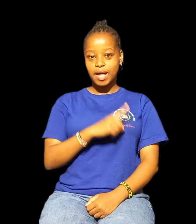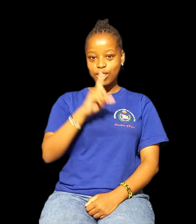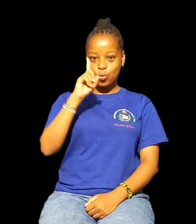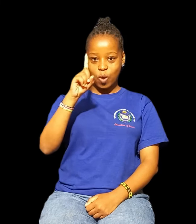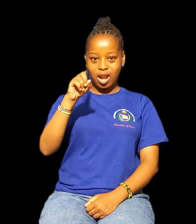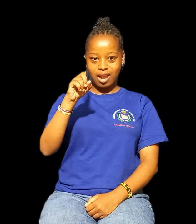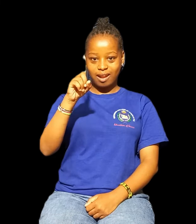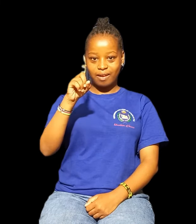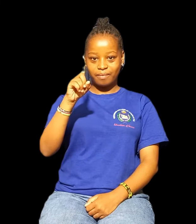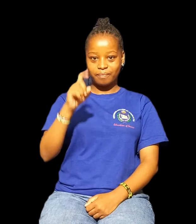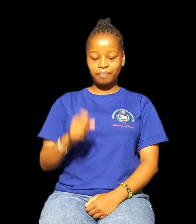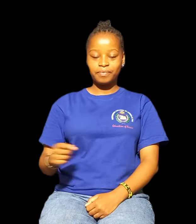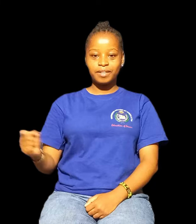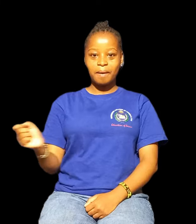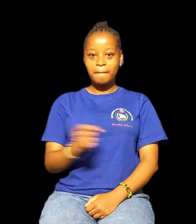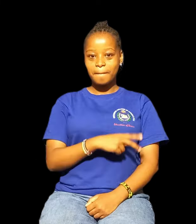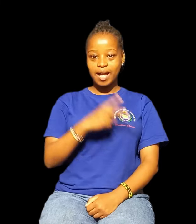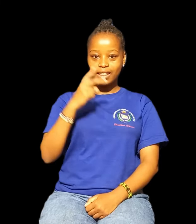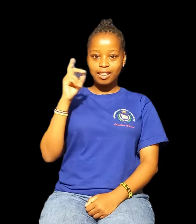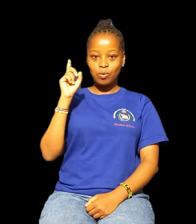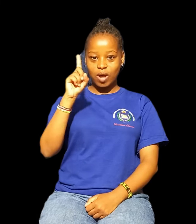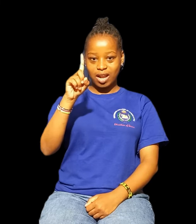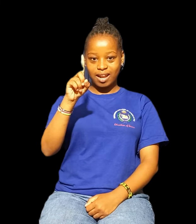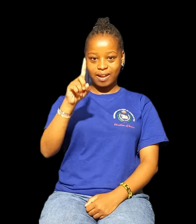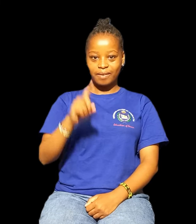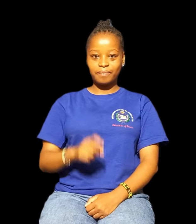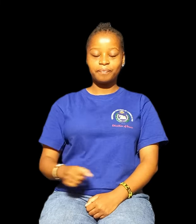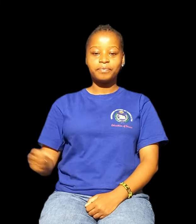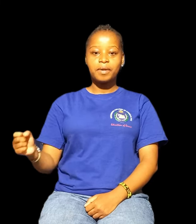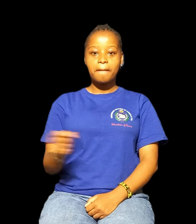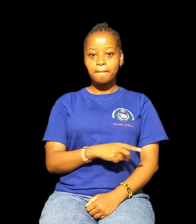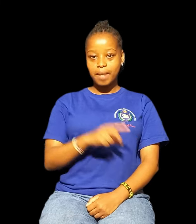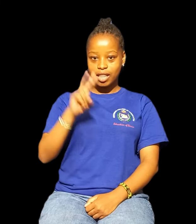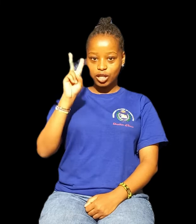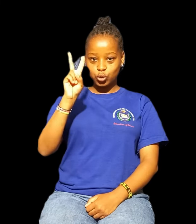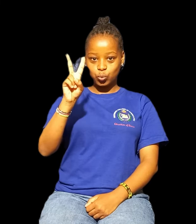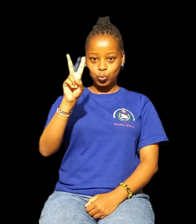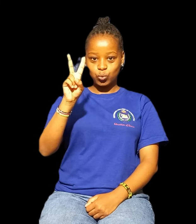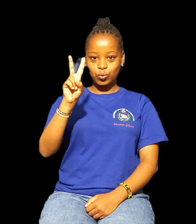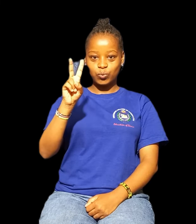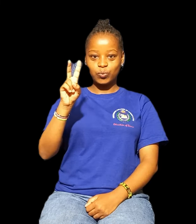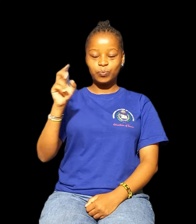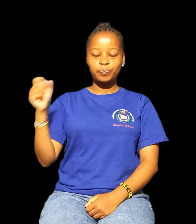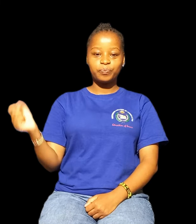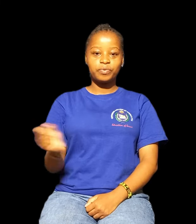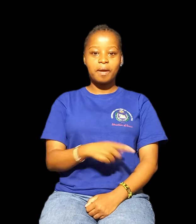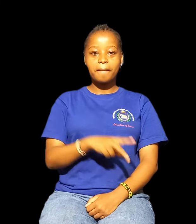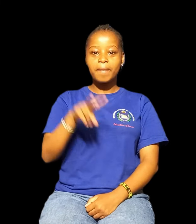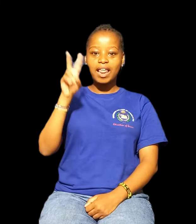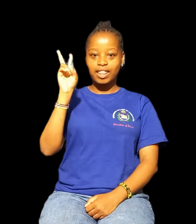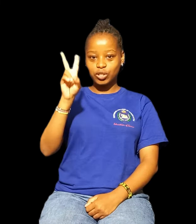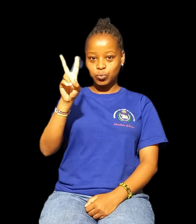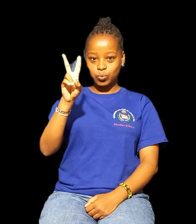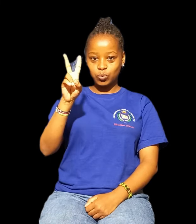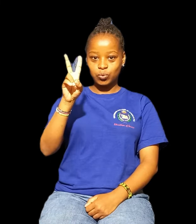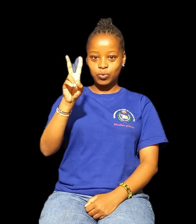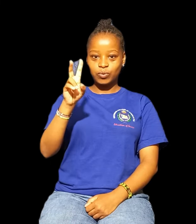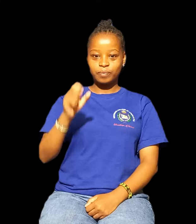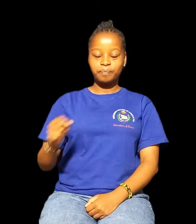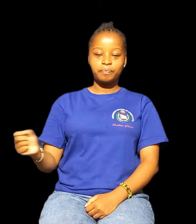January January February February March